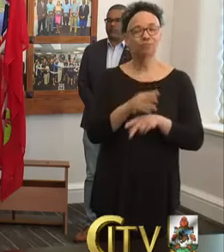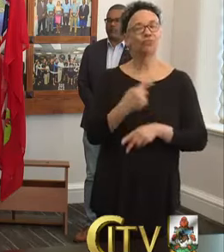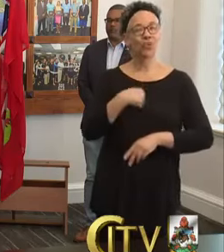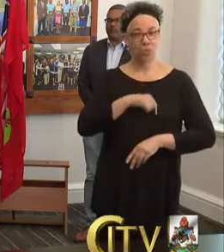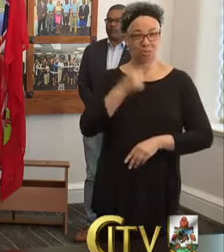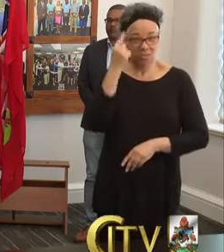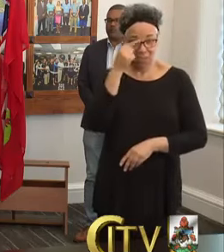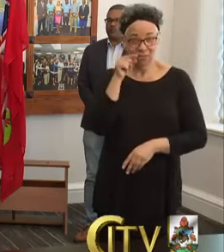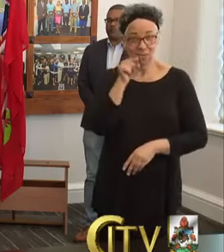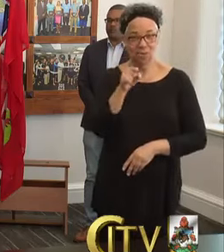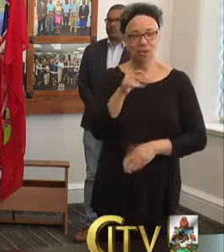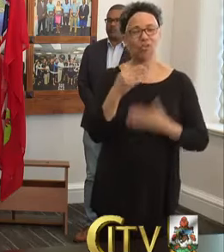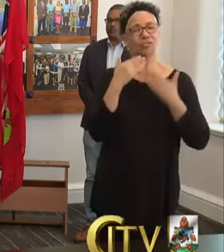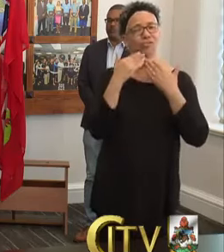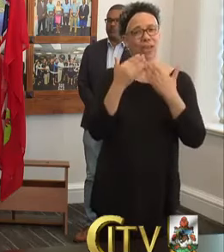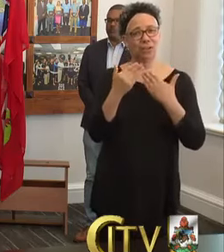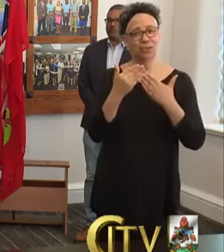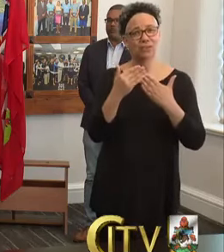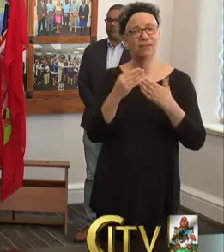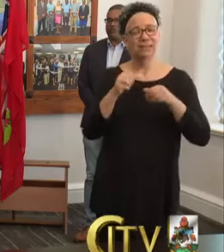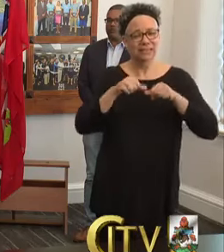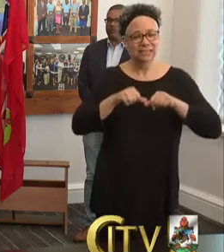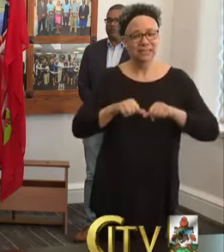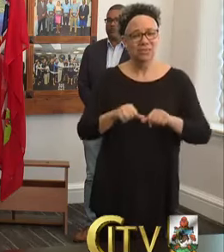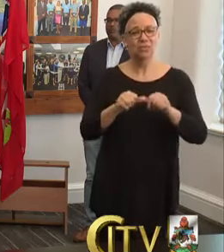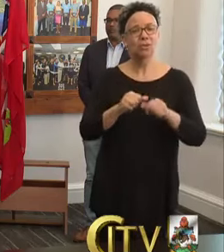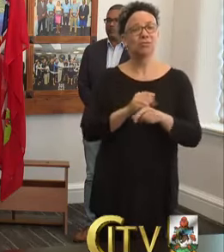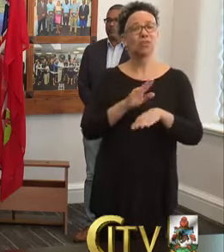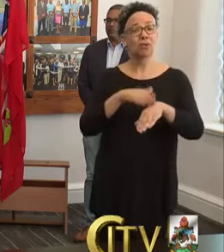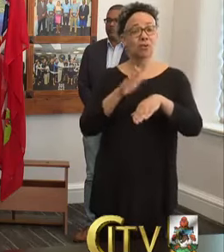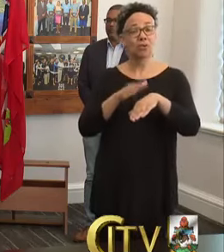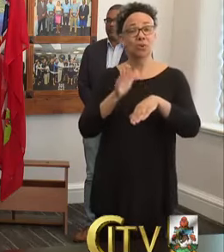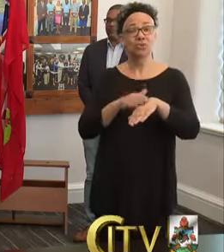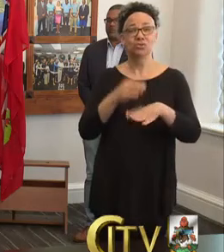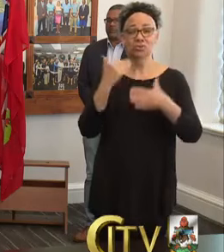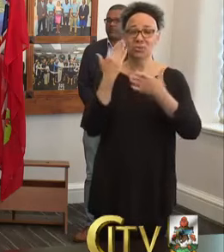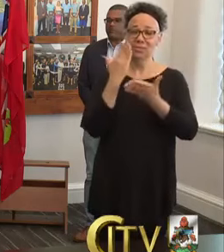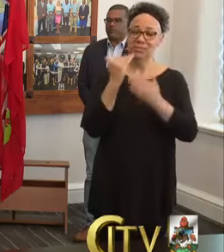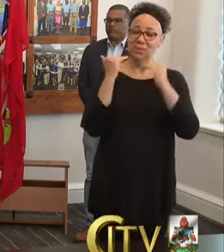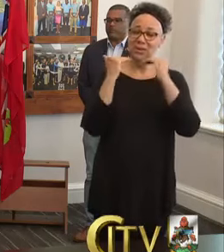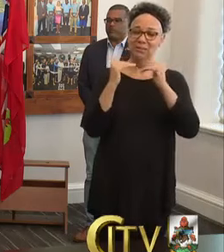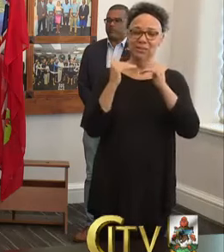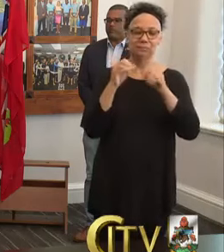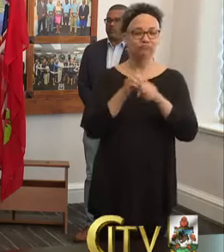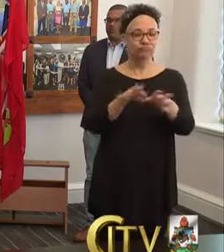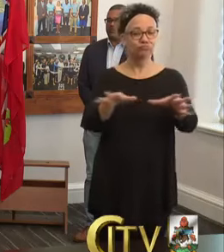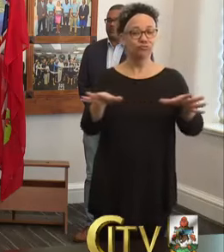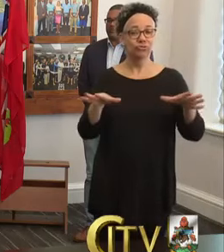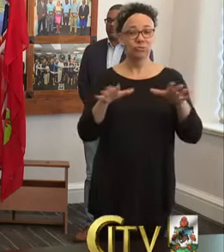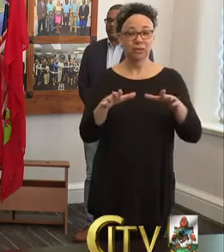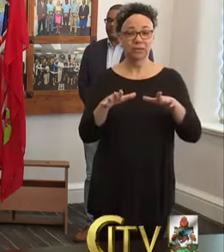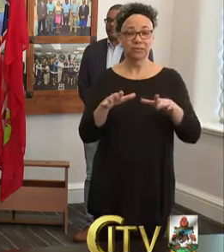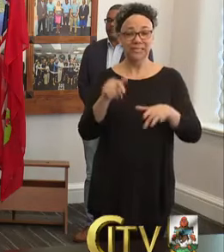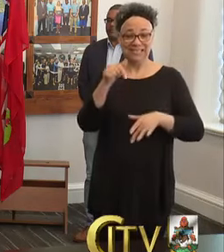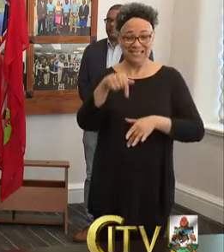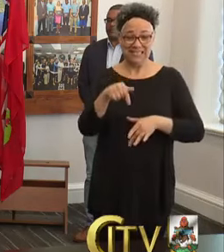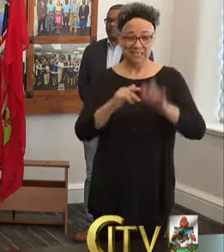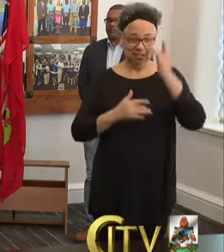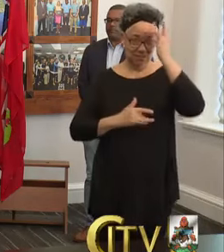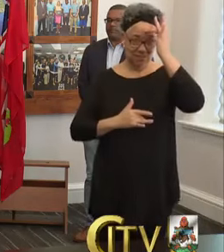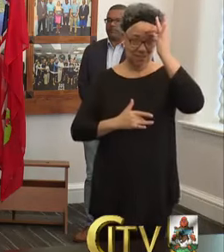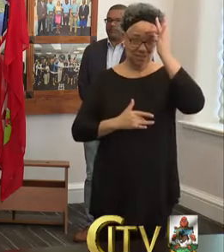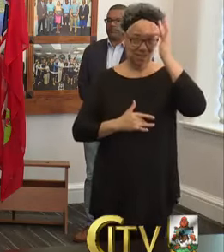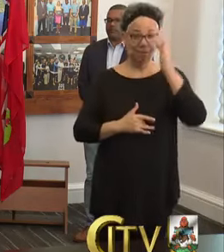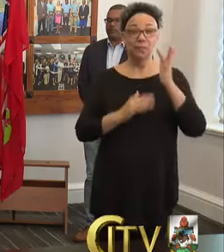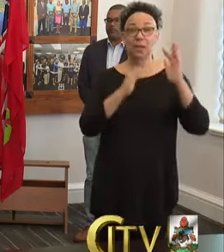sure that you continue to take the precautions which are necessary to limit any possible spread of this particular virus. I hope that